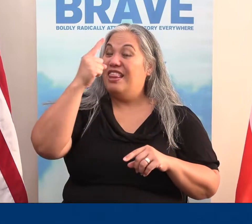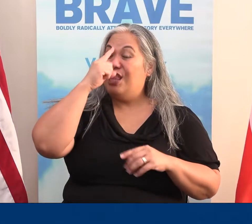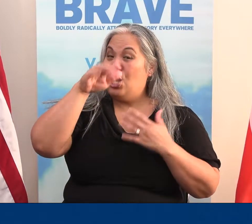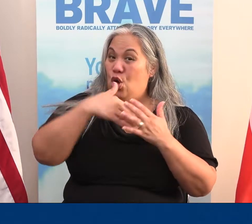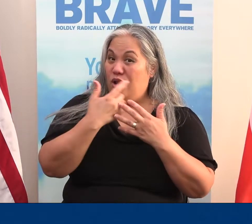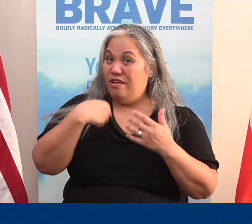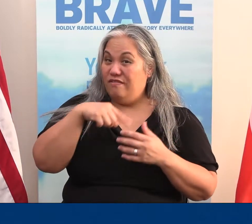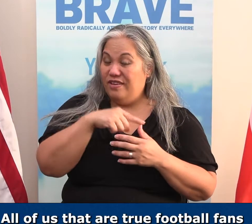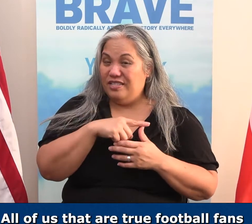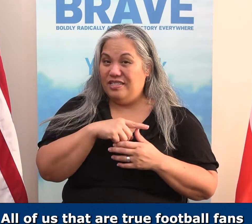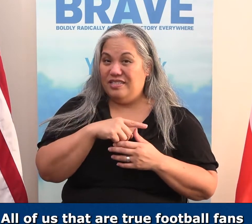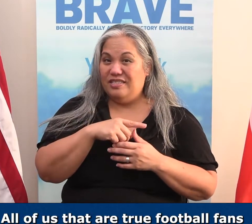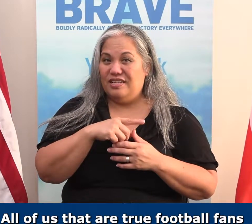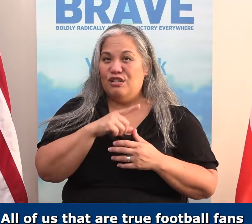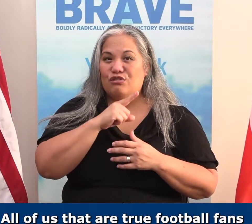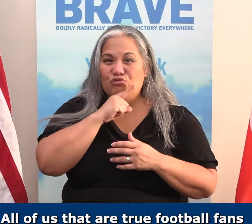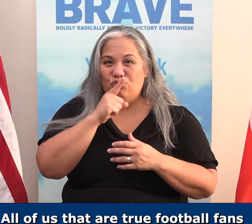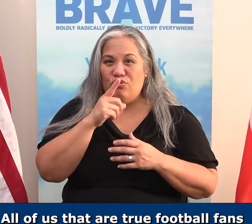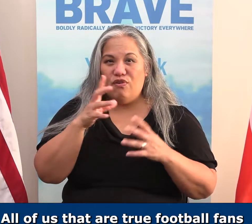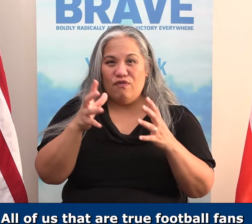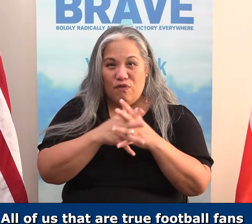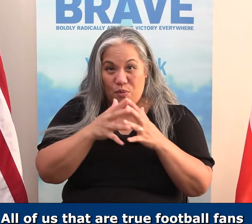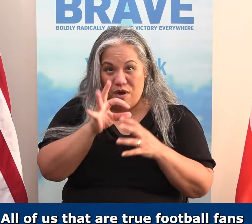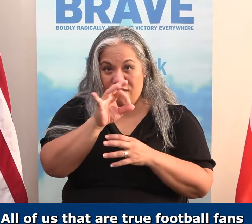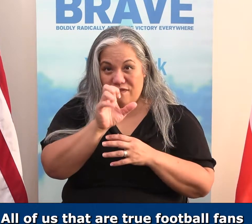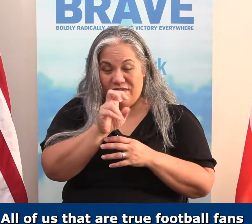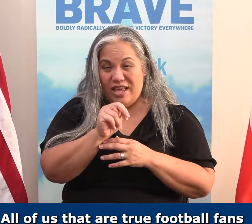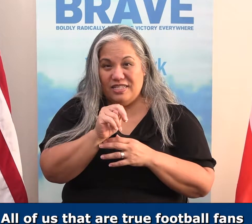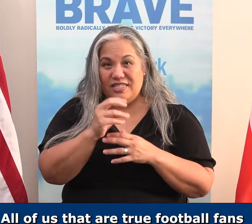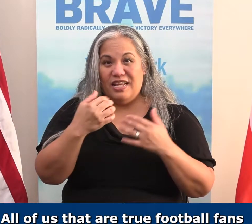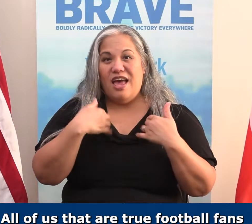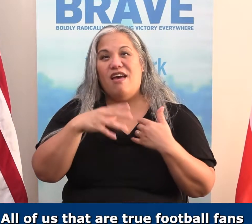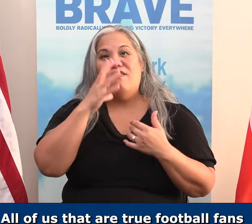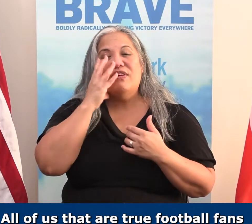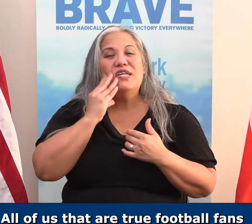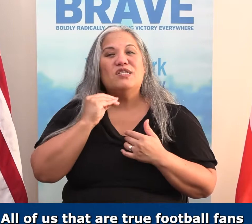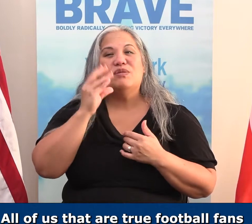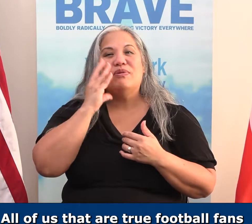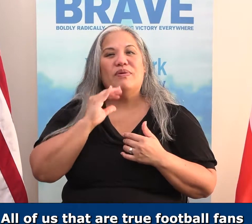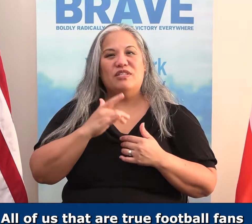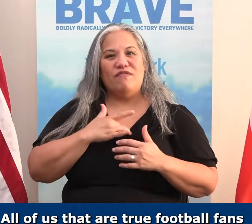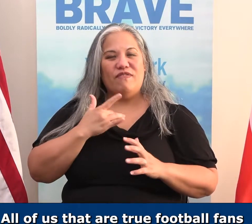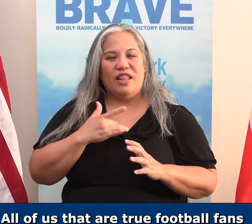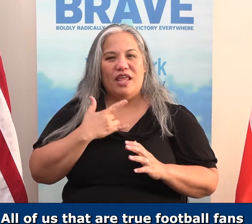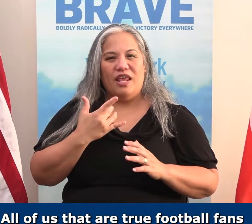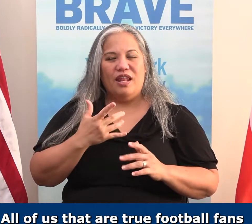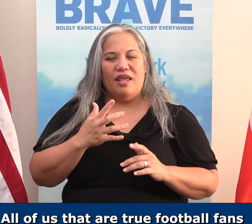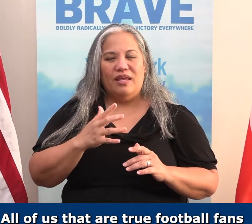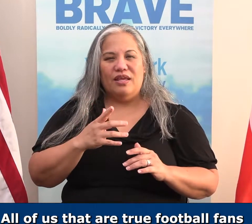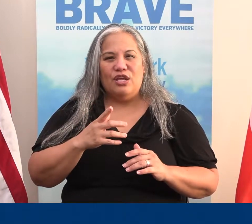But, I think all of us that are true football fans have experienced the following feeling.